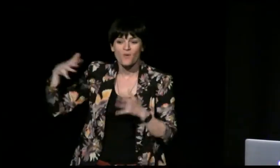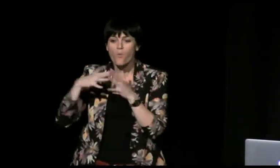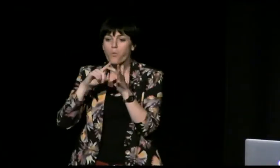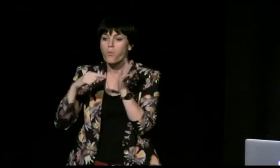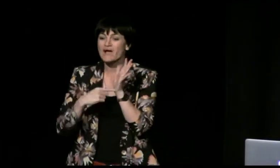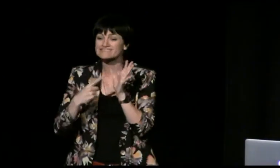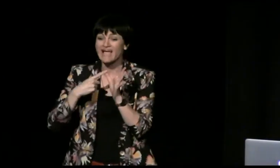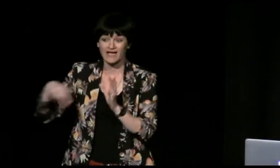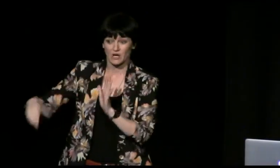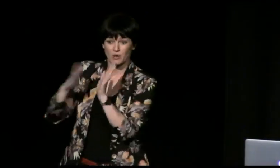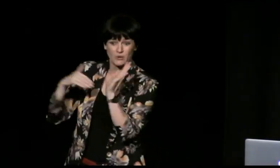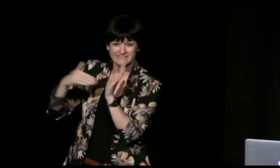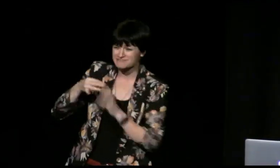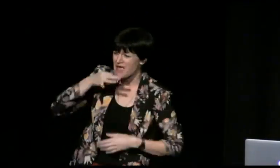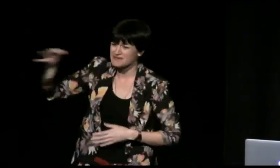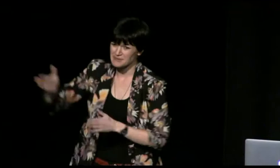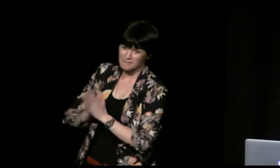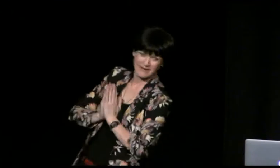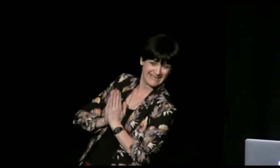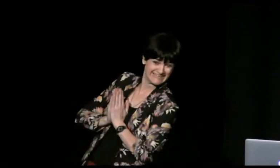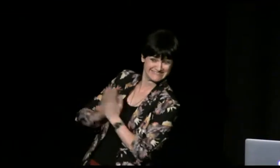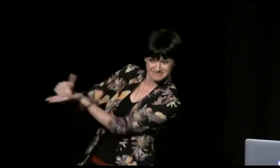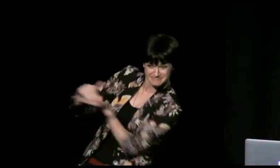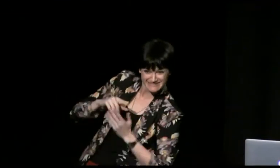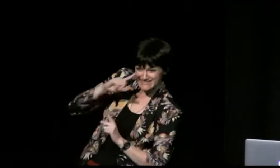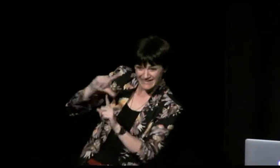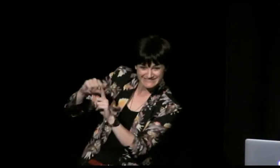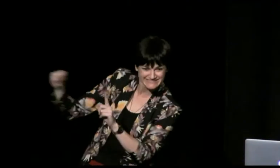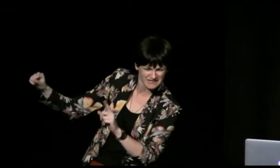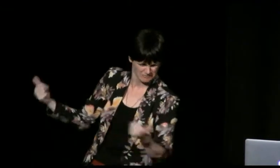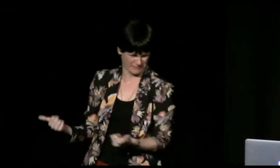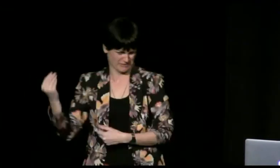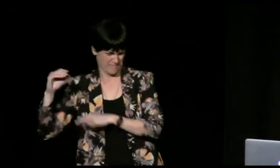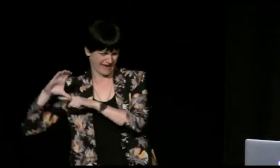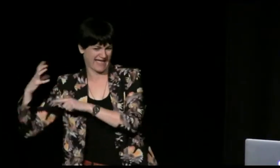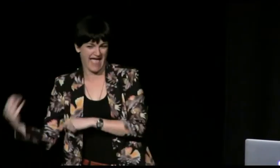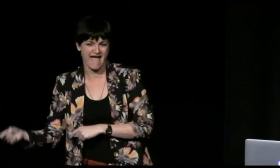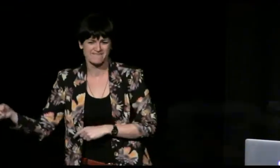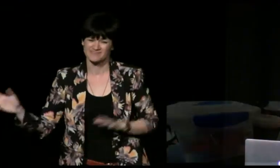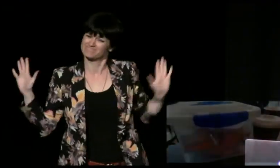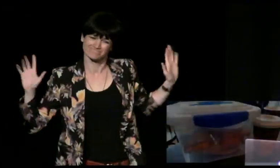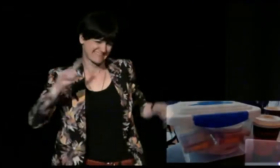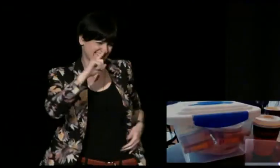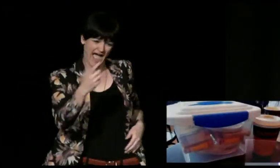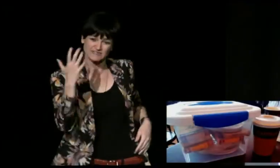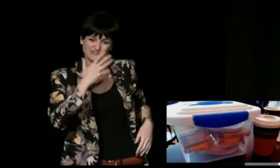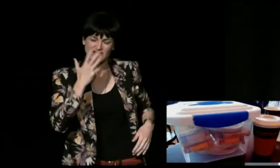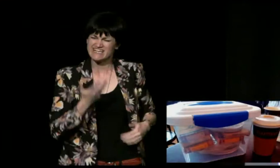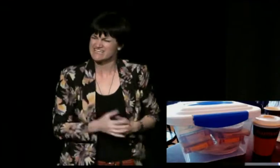We even contacted Weta in Wellington to beg for their assistance but they couldn't help in this